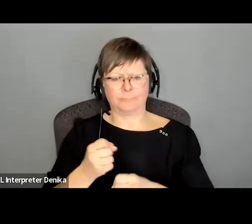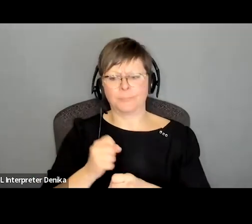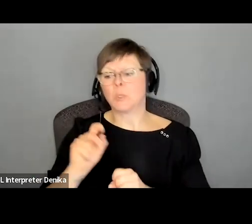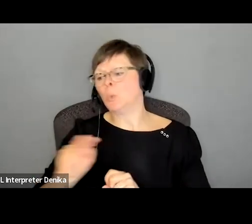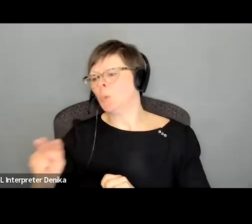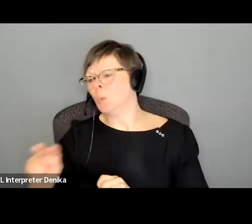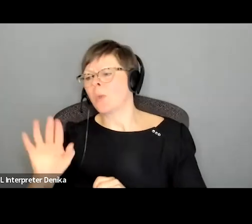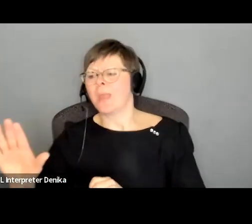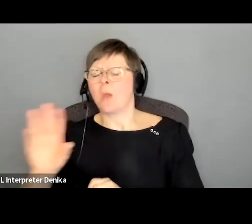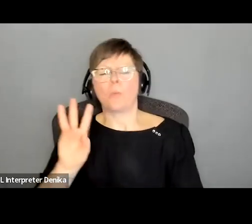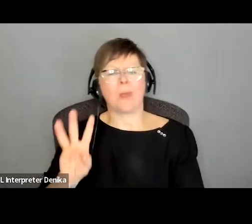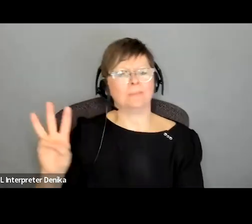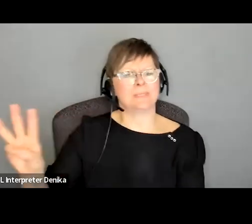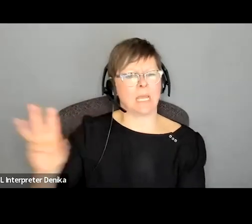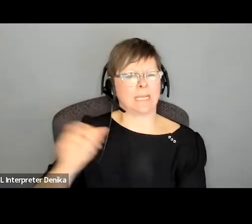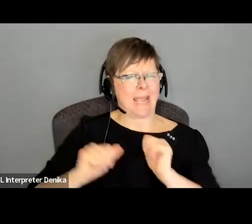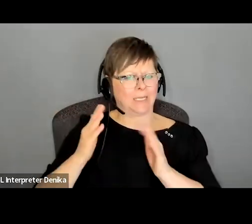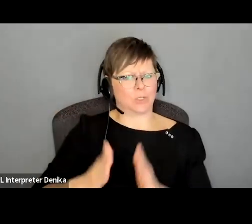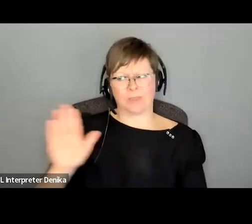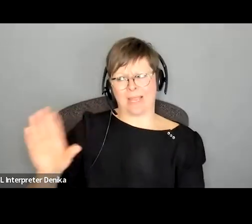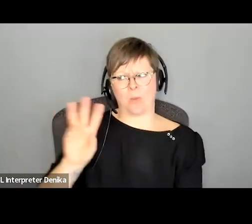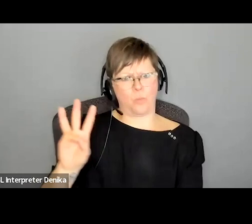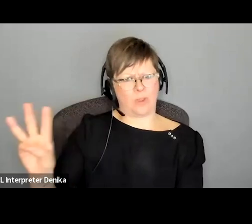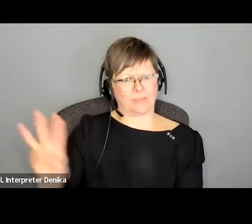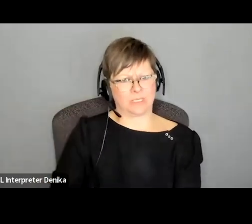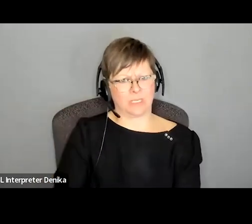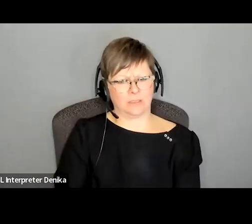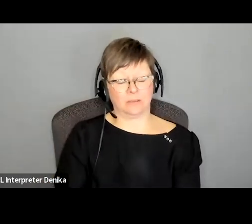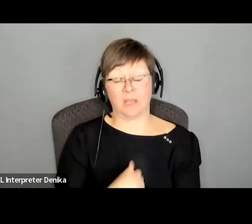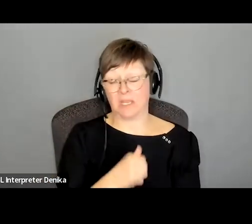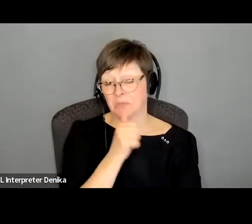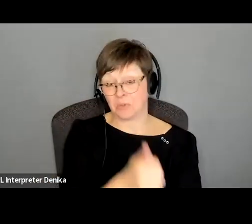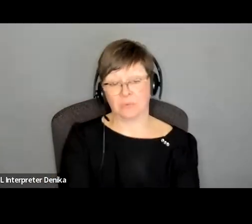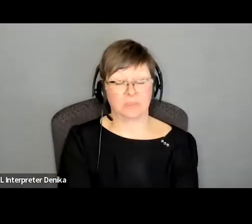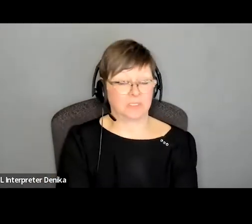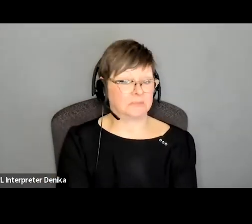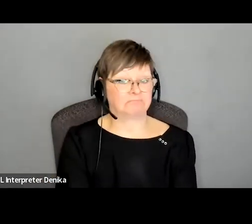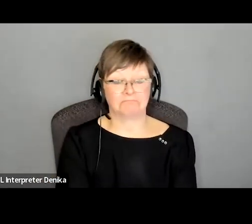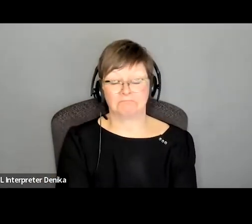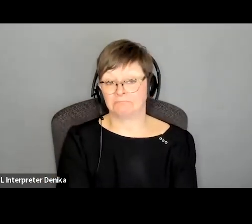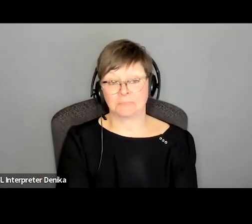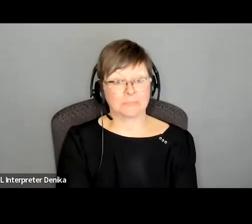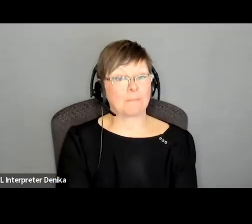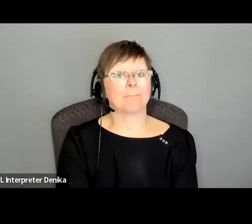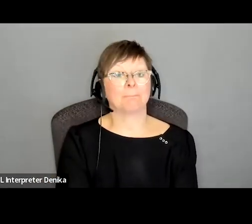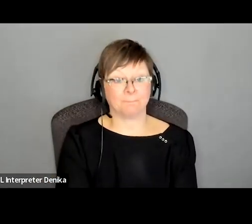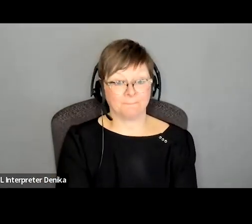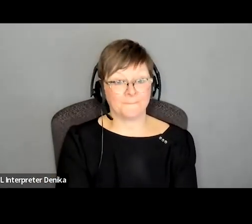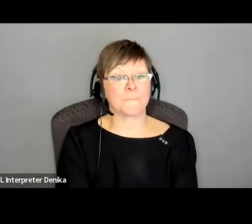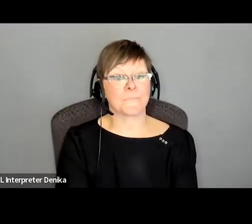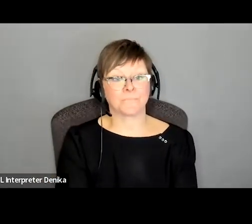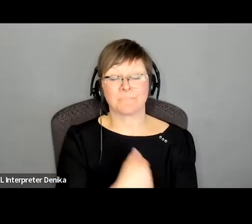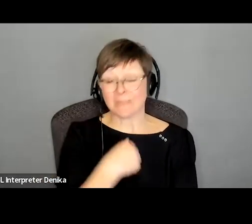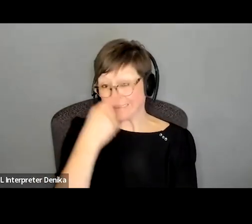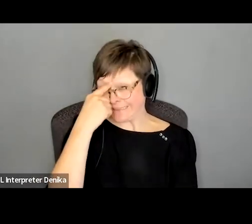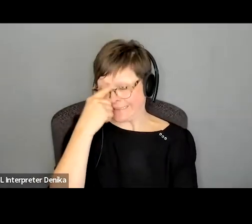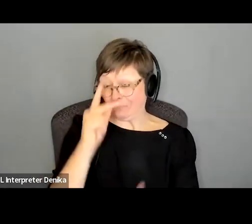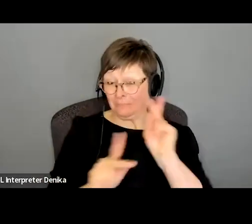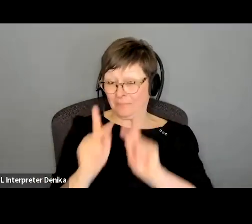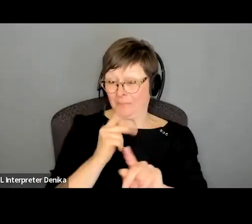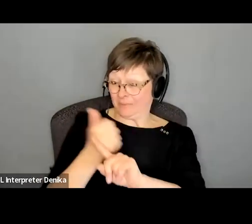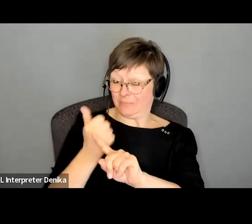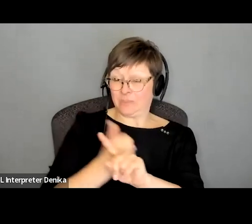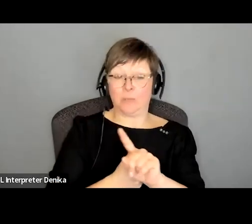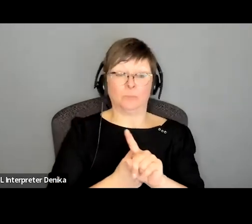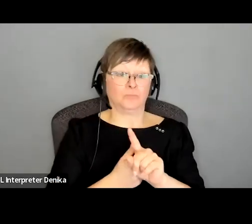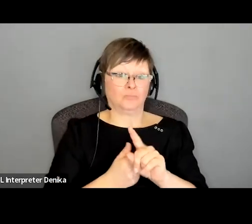if they have one i don't don't i'm i think people younger than me who are